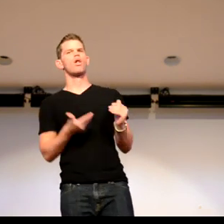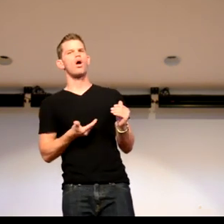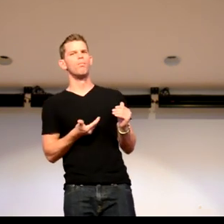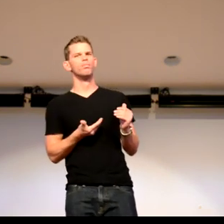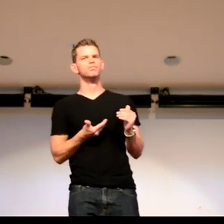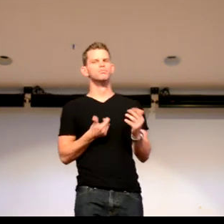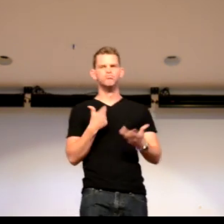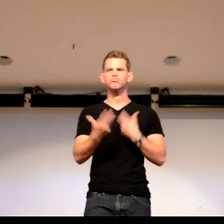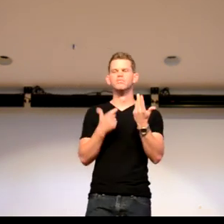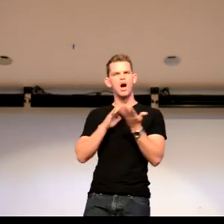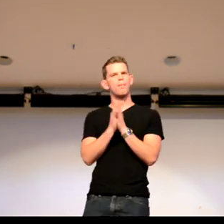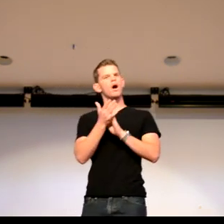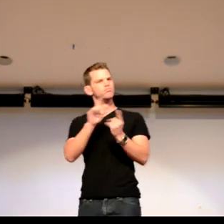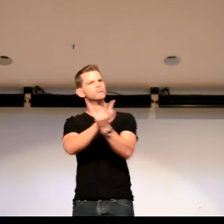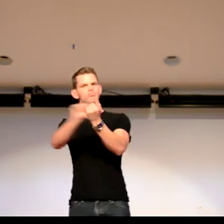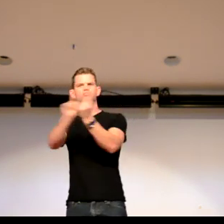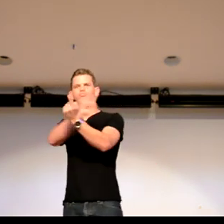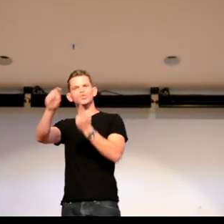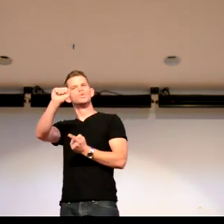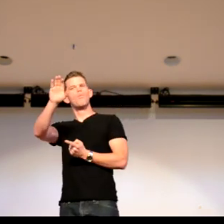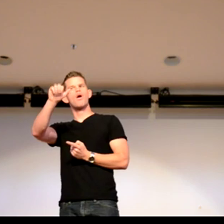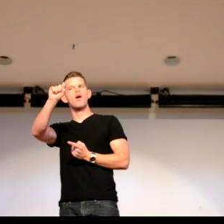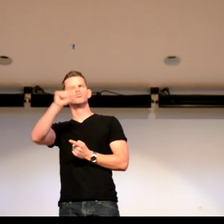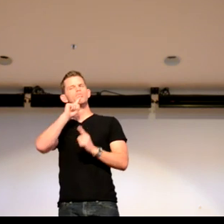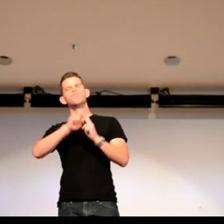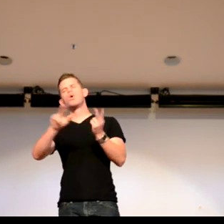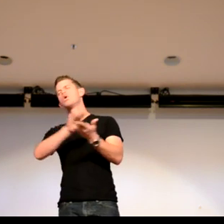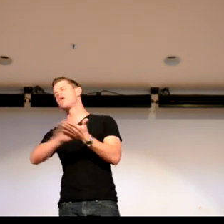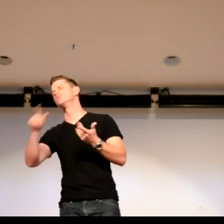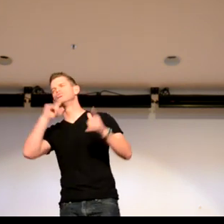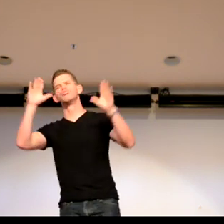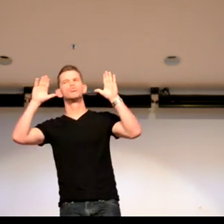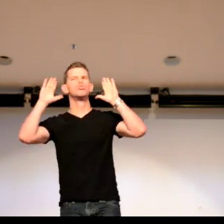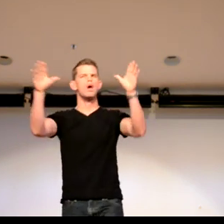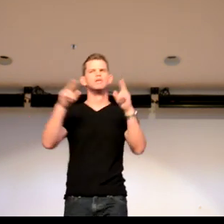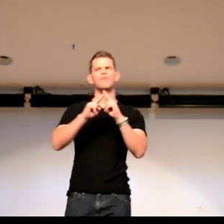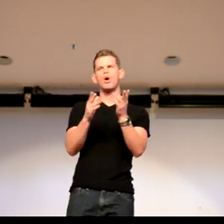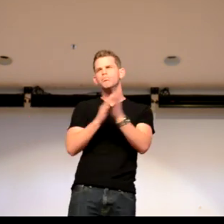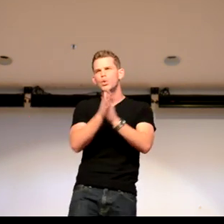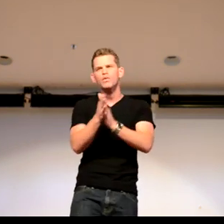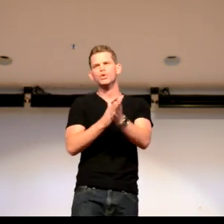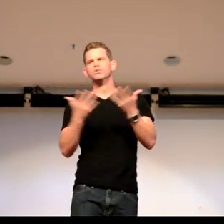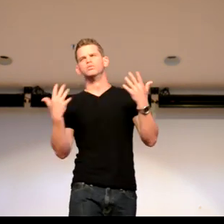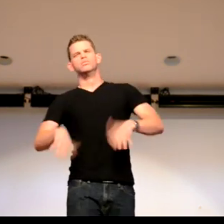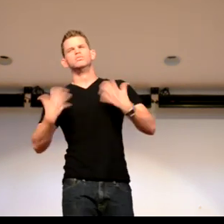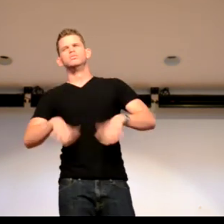I was more than welcome, and I became, you know, approachable to the cast. And it was very nice. It was a very great cast. was very,